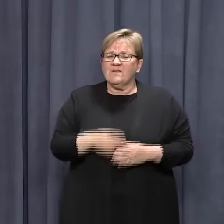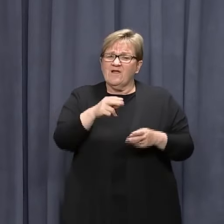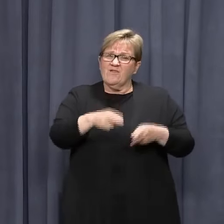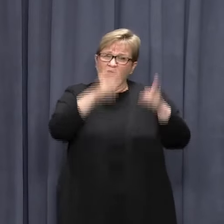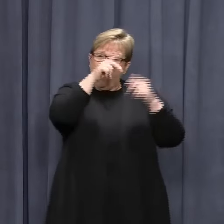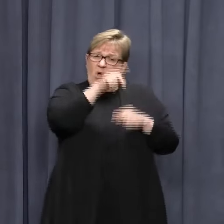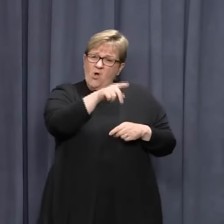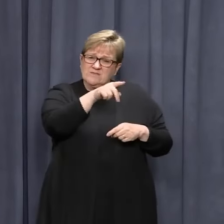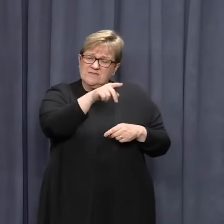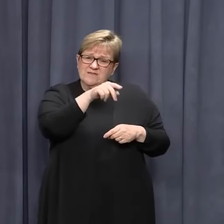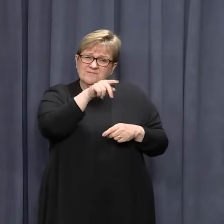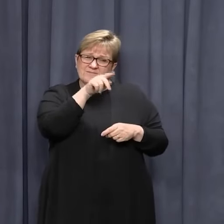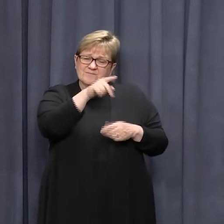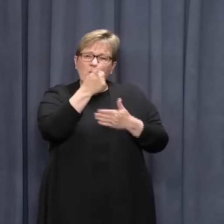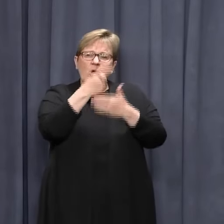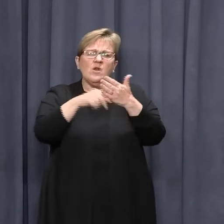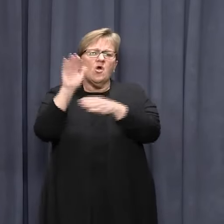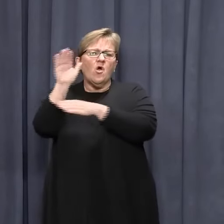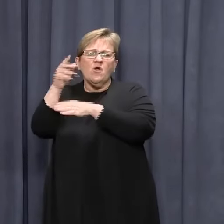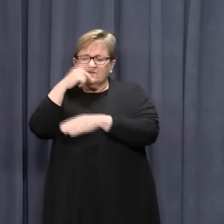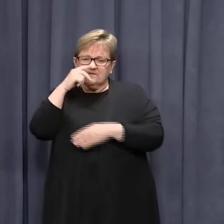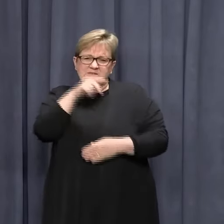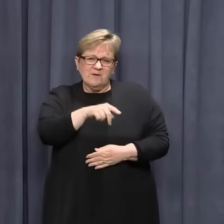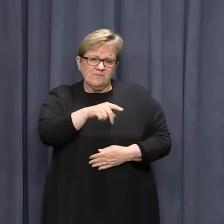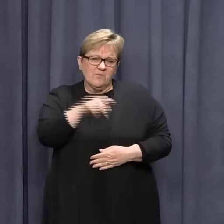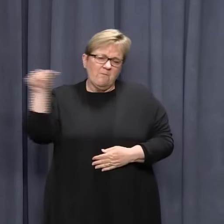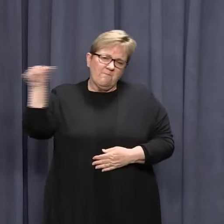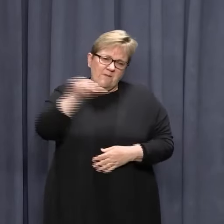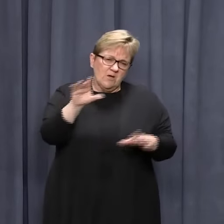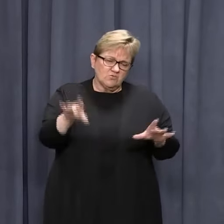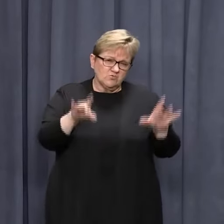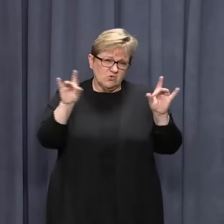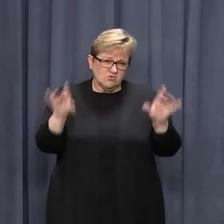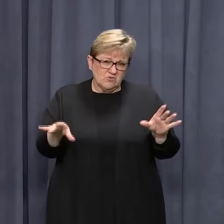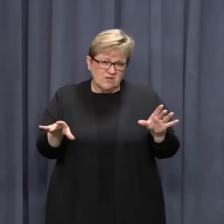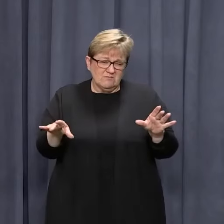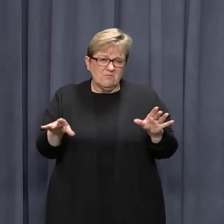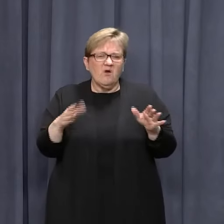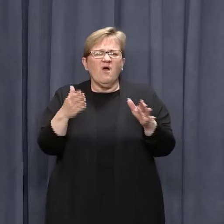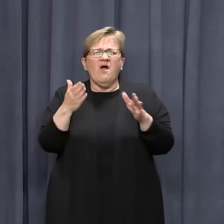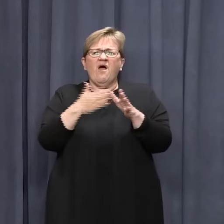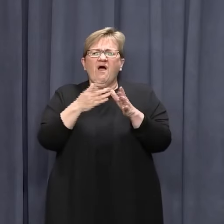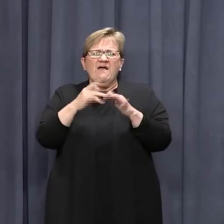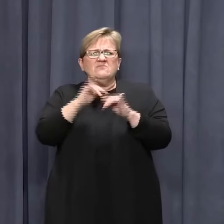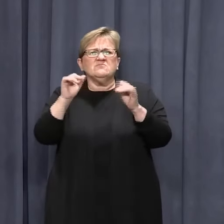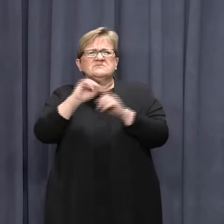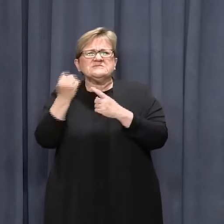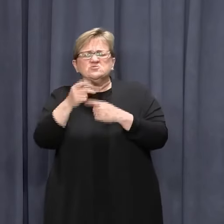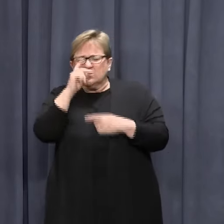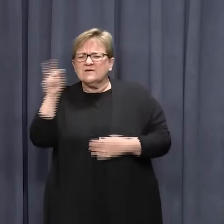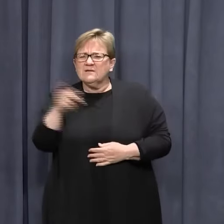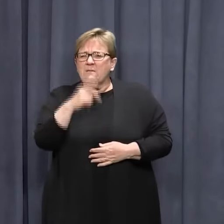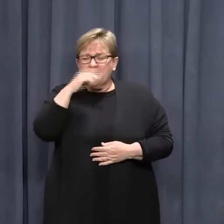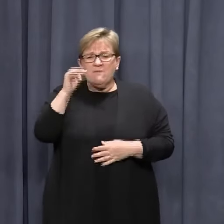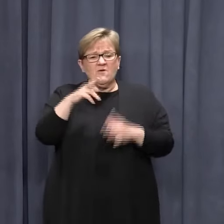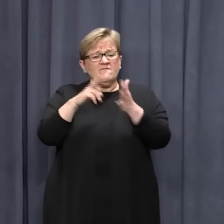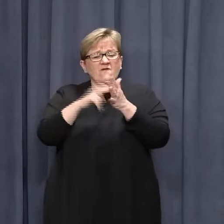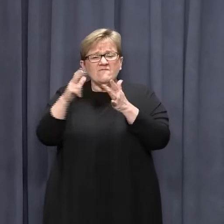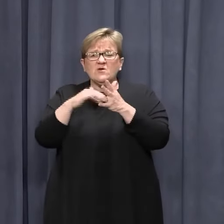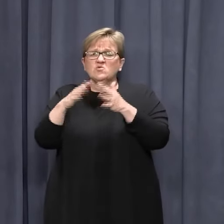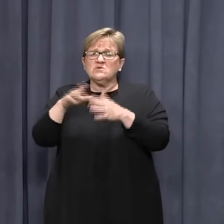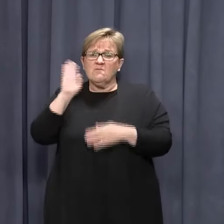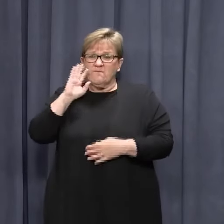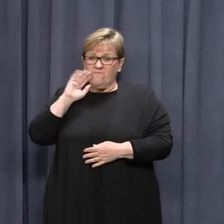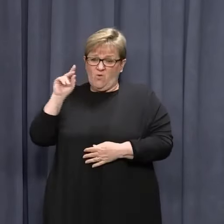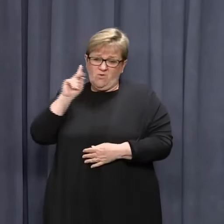hotels are now for overseas travellers returning to Australia, except in exceptional circumstances. So people from Victoria and New